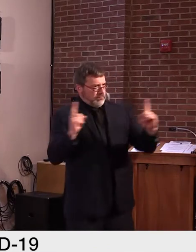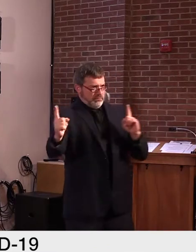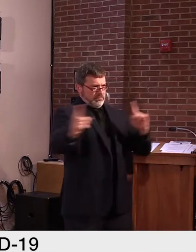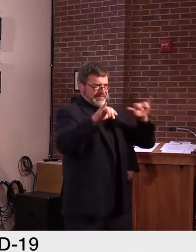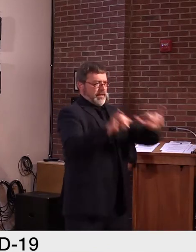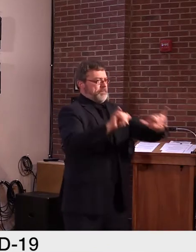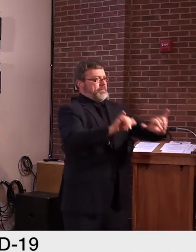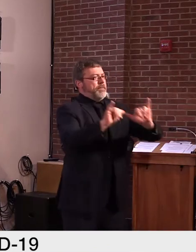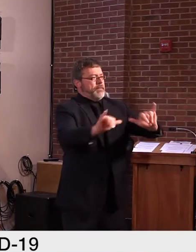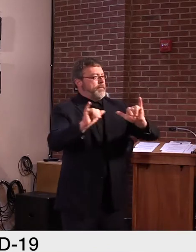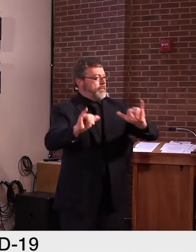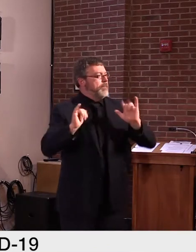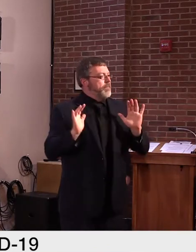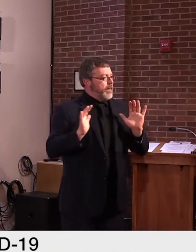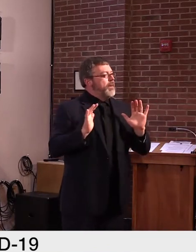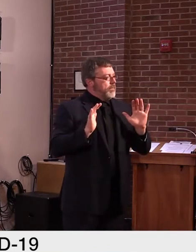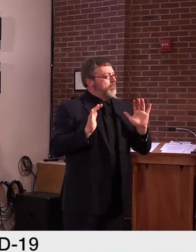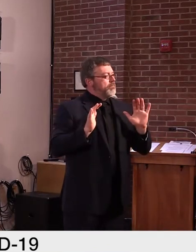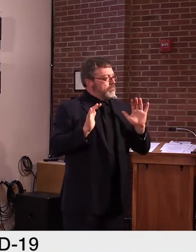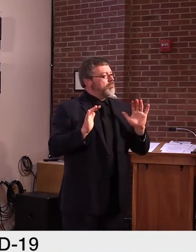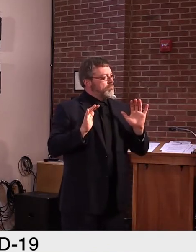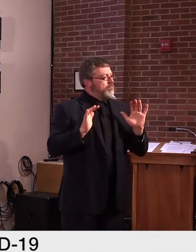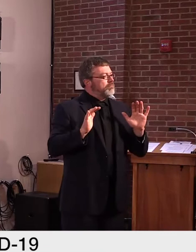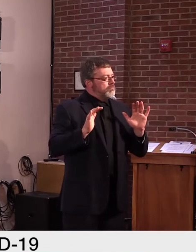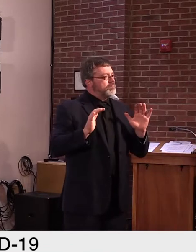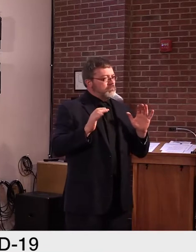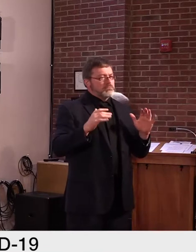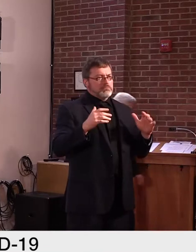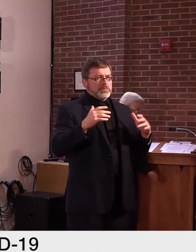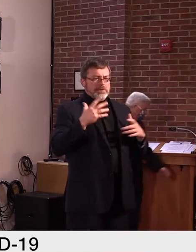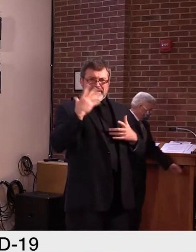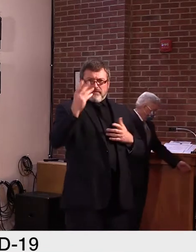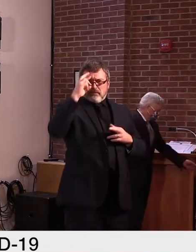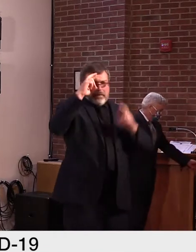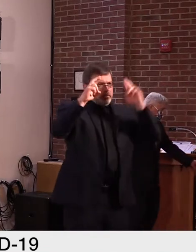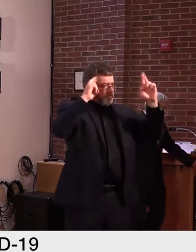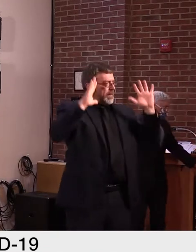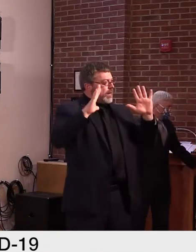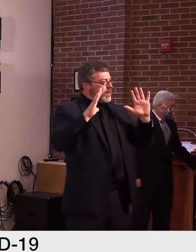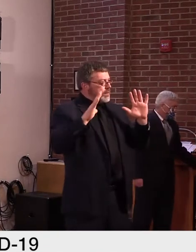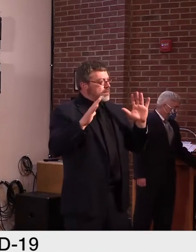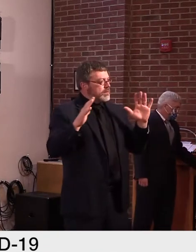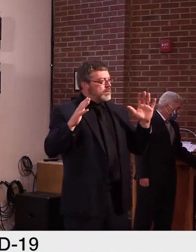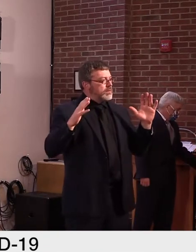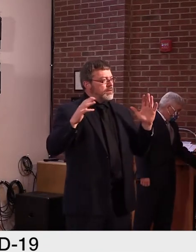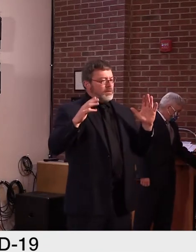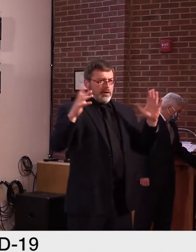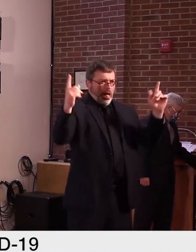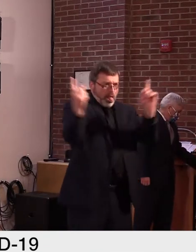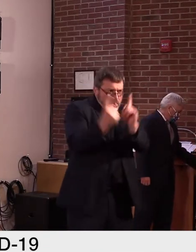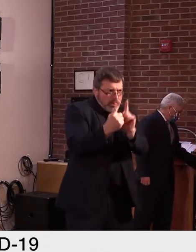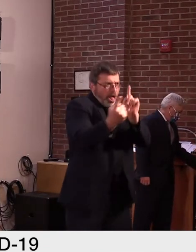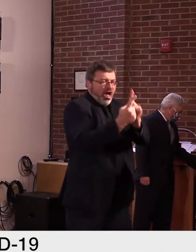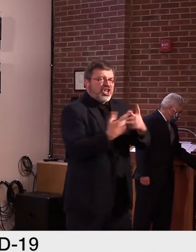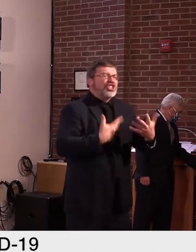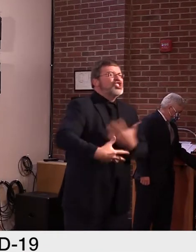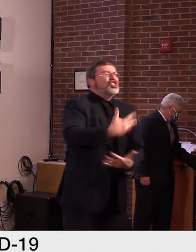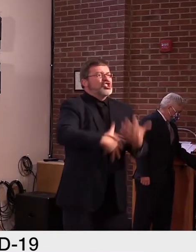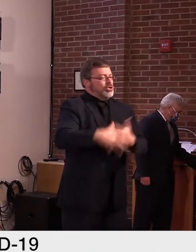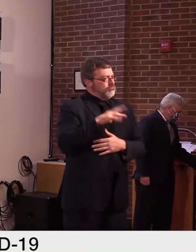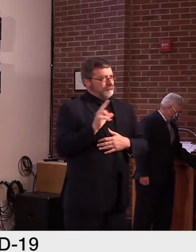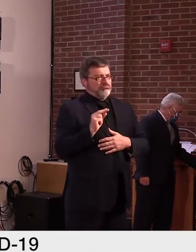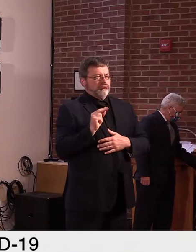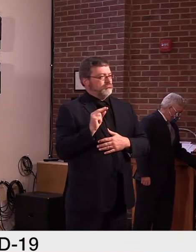prevent milling around, prevent a breakdown in social distancing, and prevent crowding.